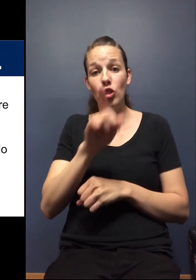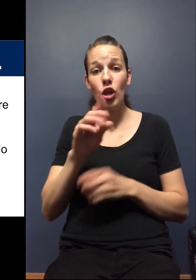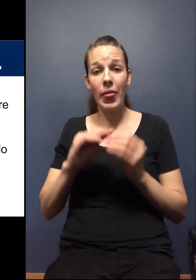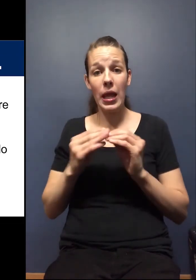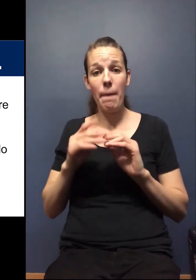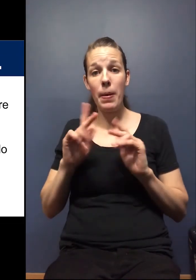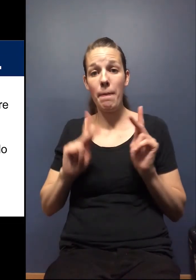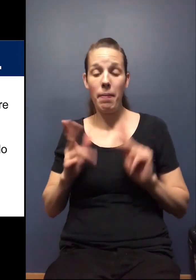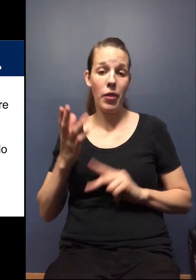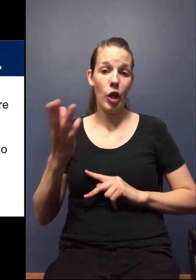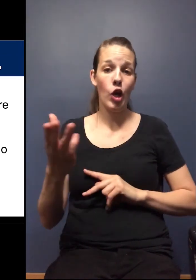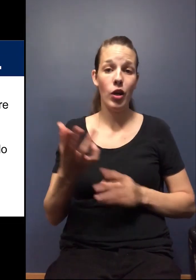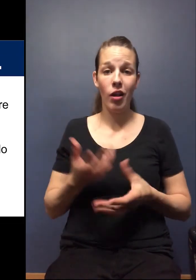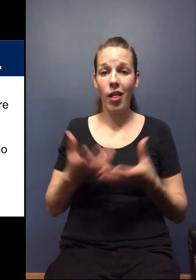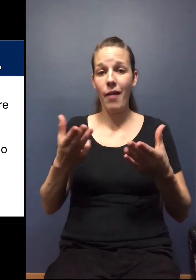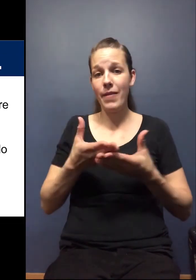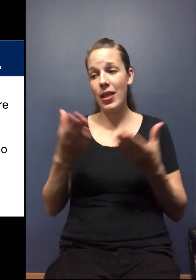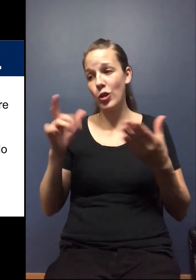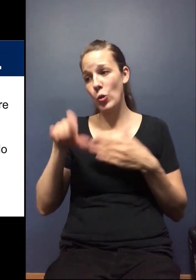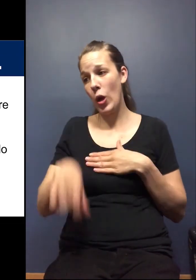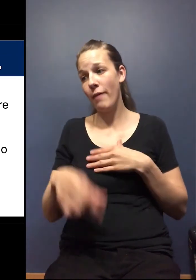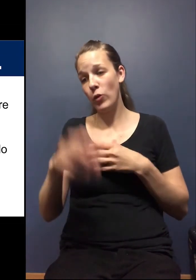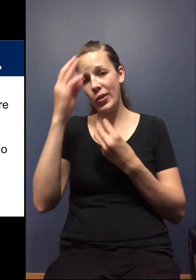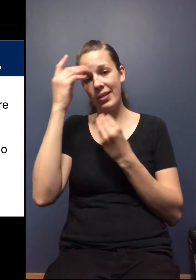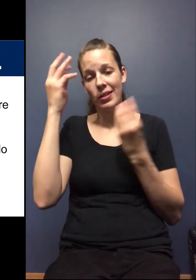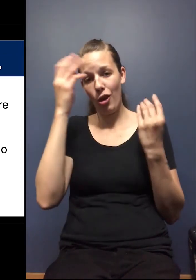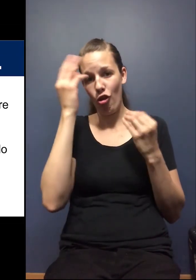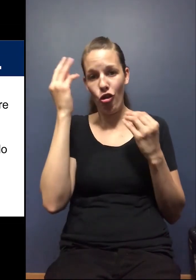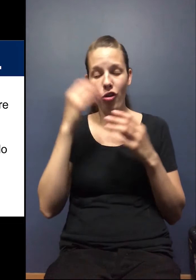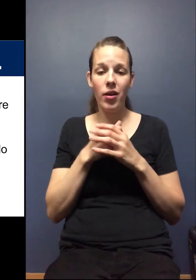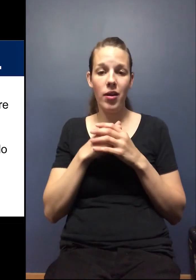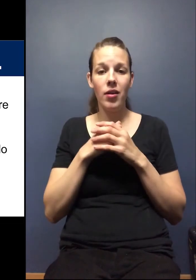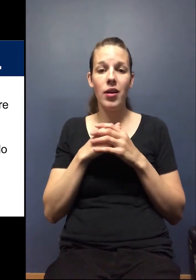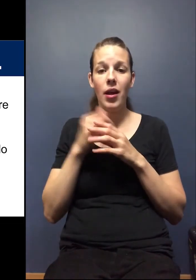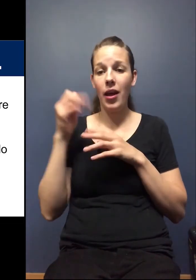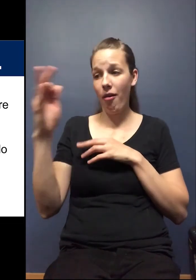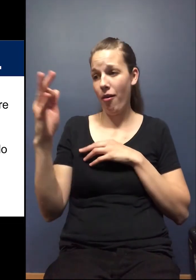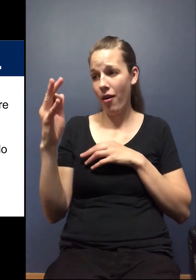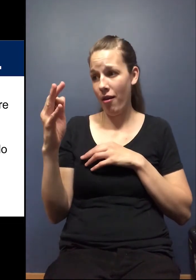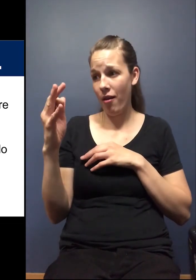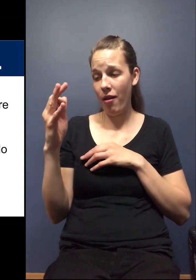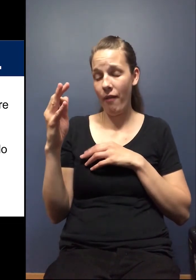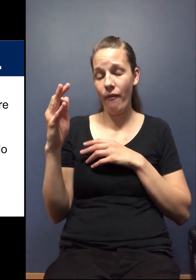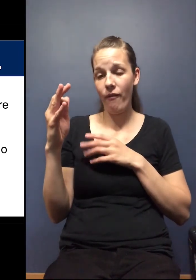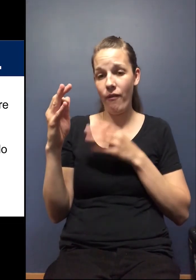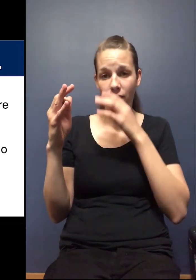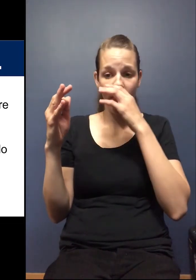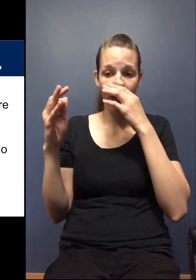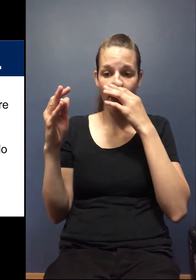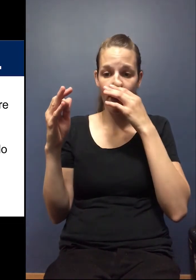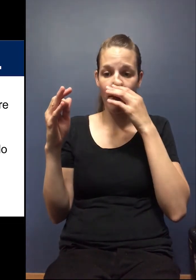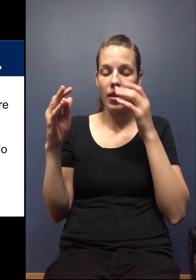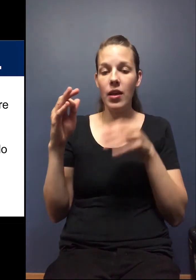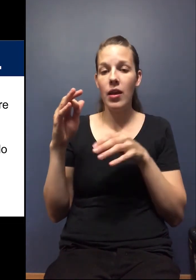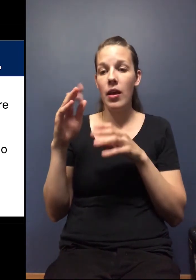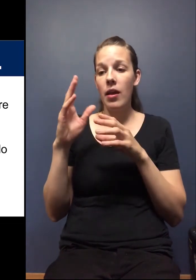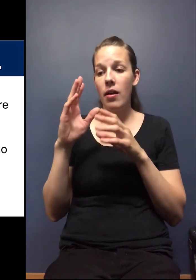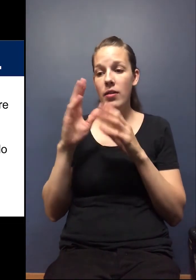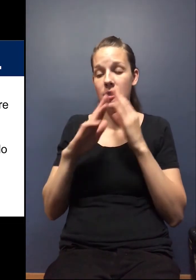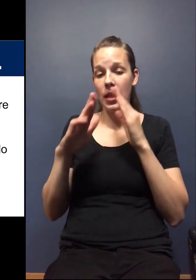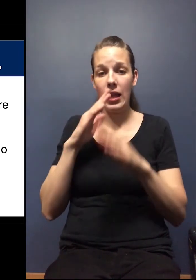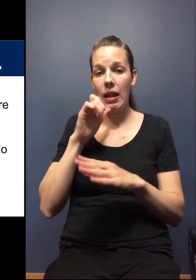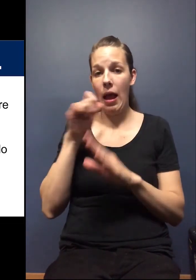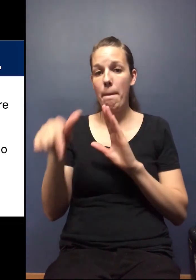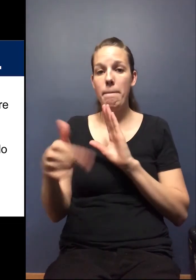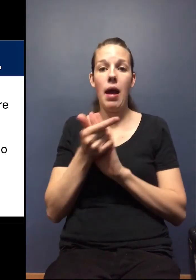number of people that are there, there's a lot of things that you would have to take into consideration. So if you are in a, um, municipality that has